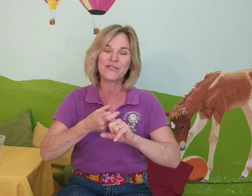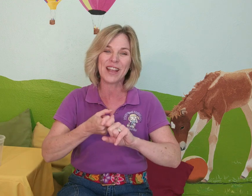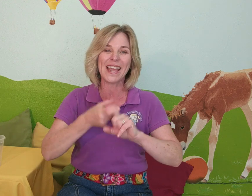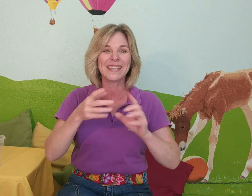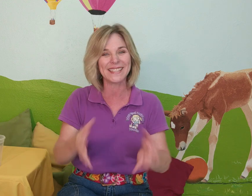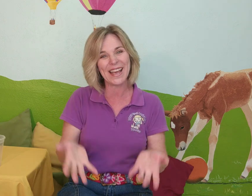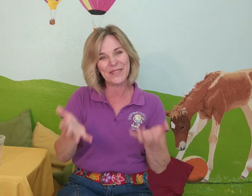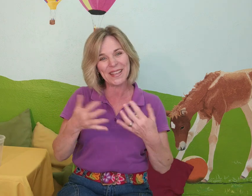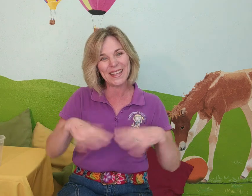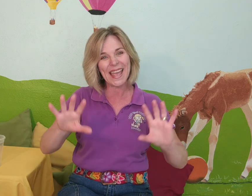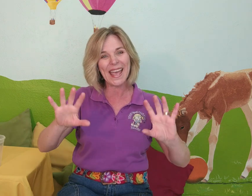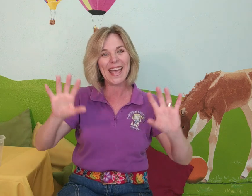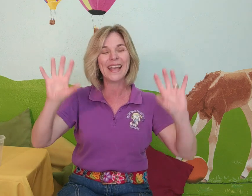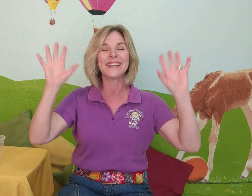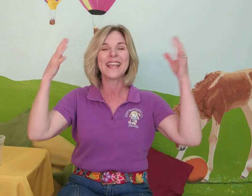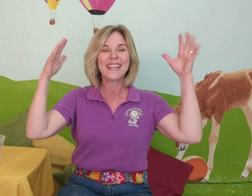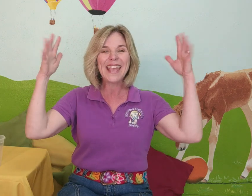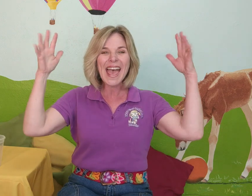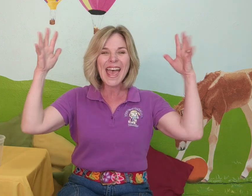friends. Now the end. Yay!